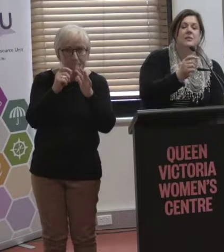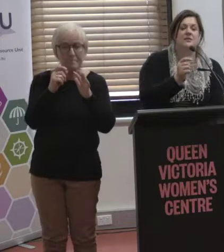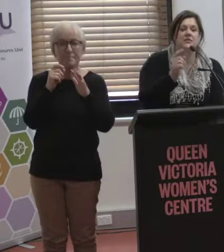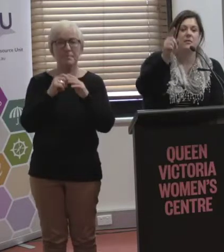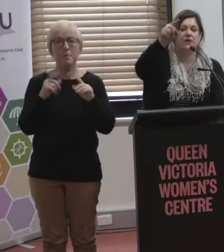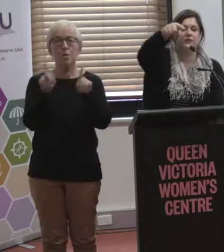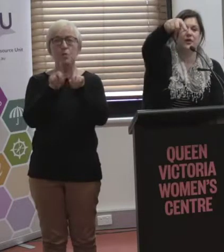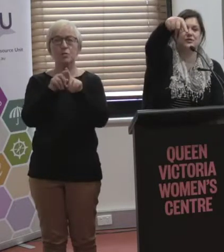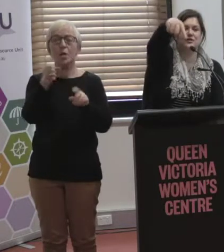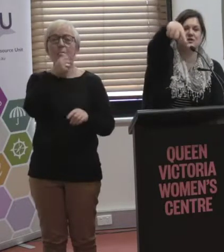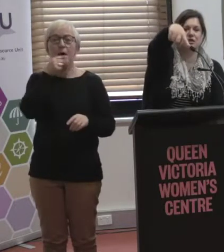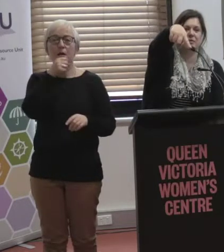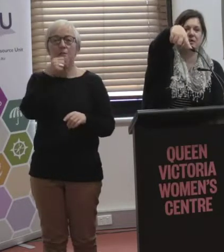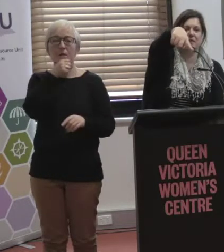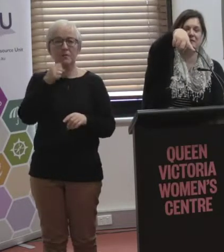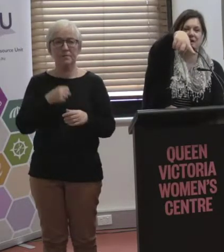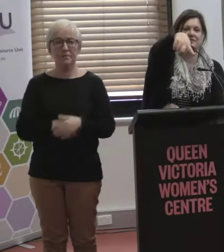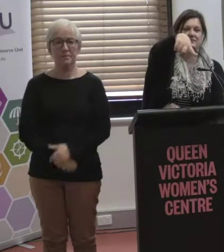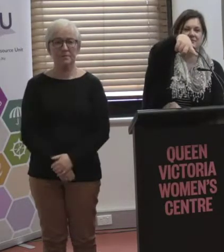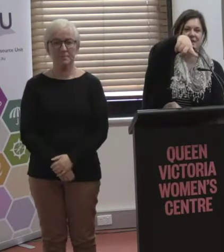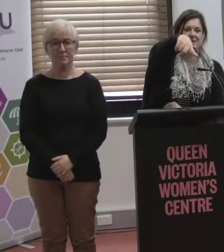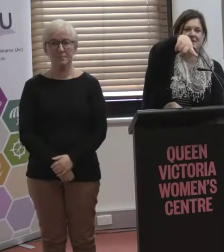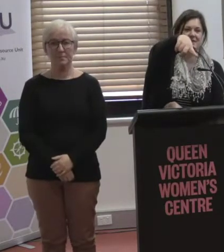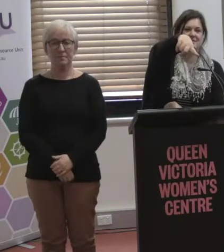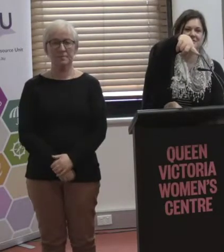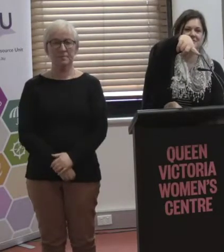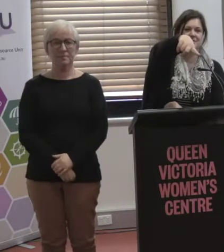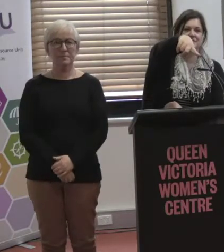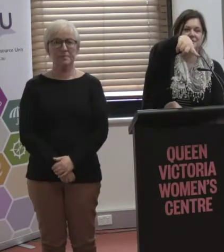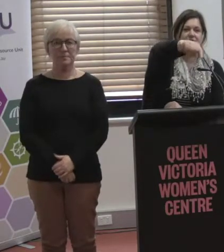Can I please tap the microphone to the interpreter at the front, please?